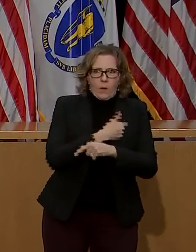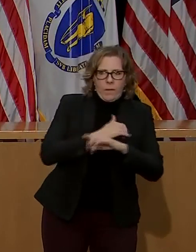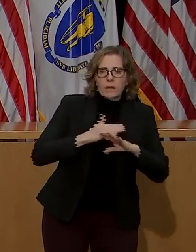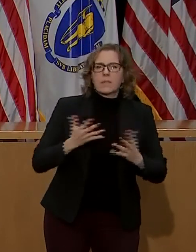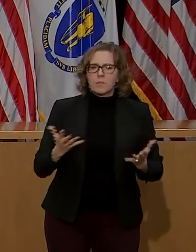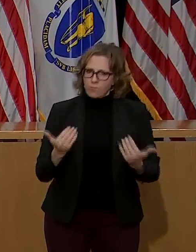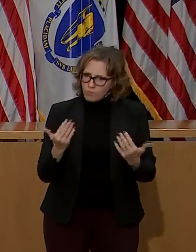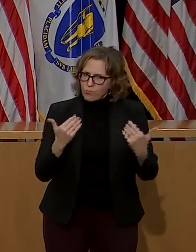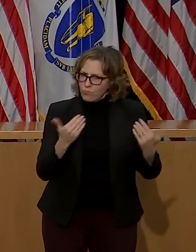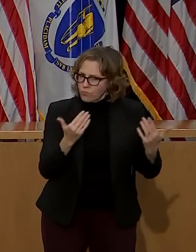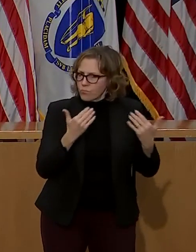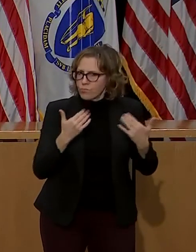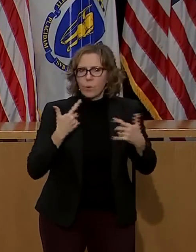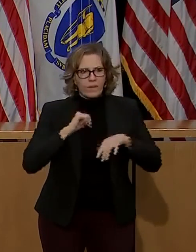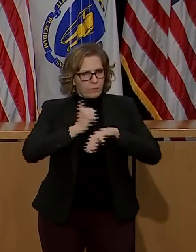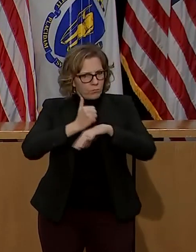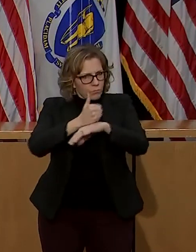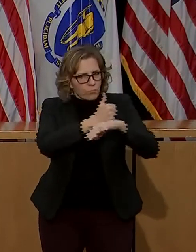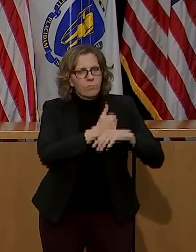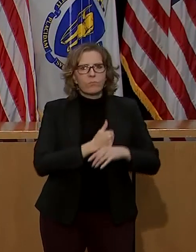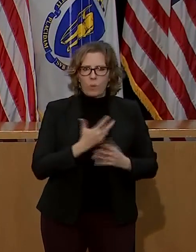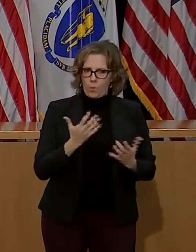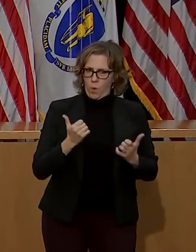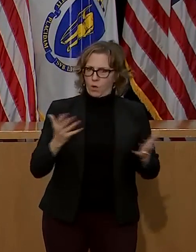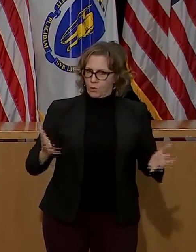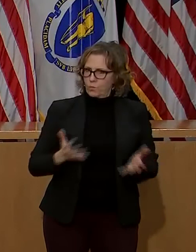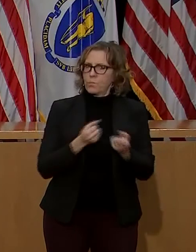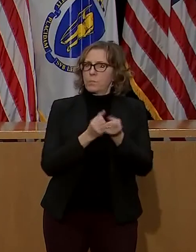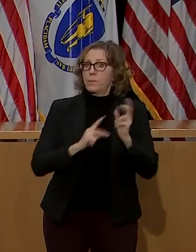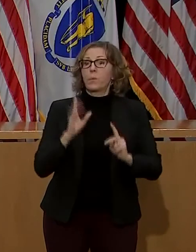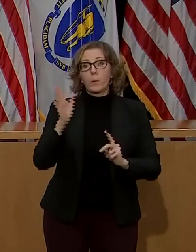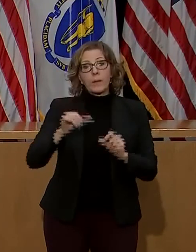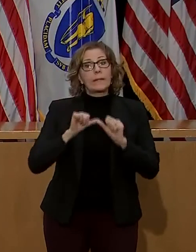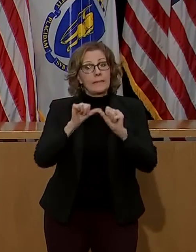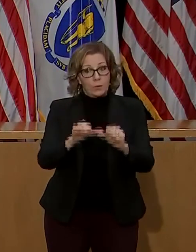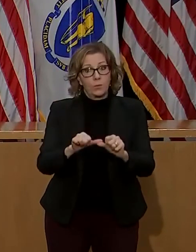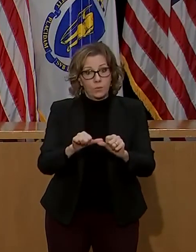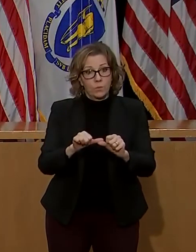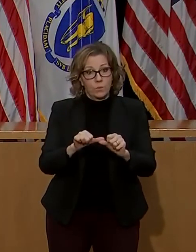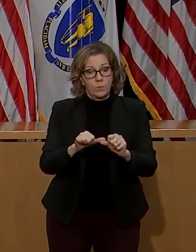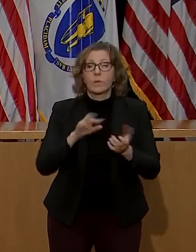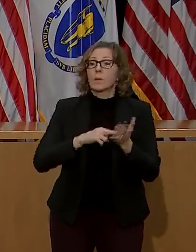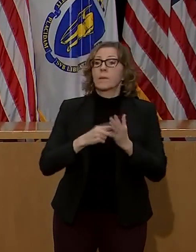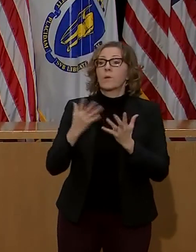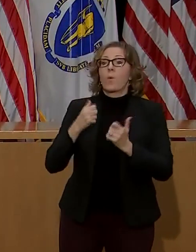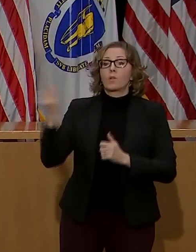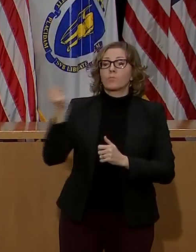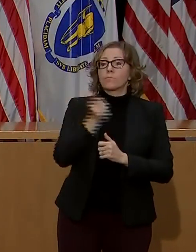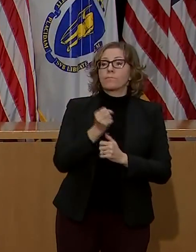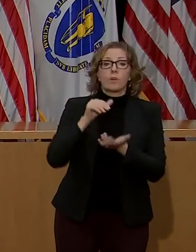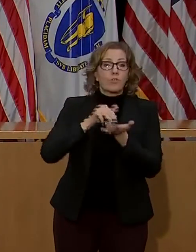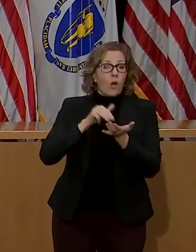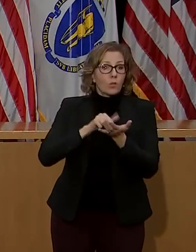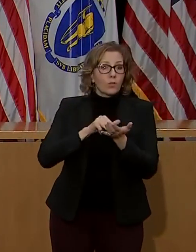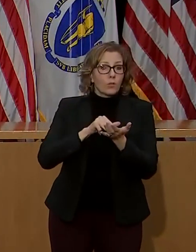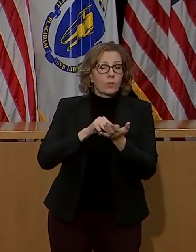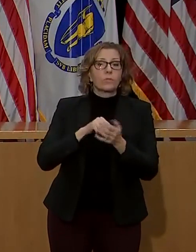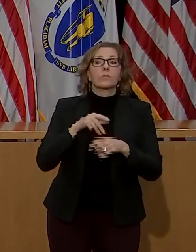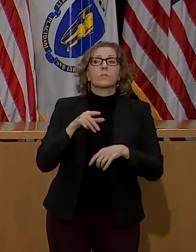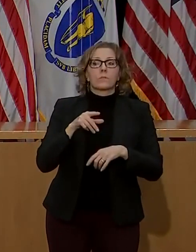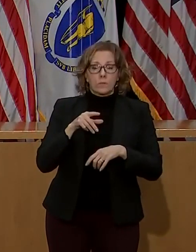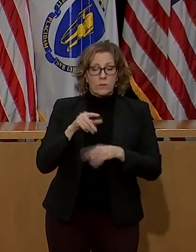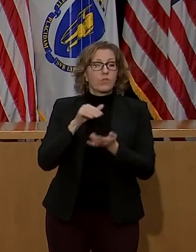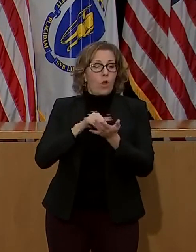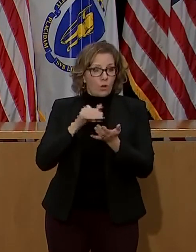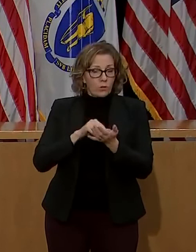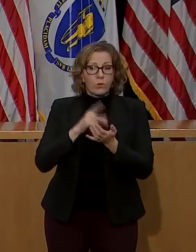about life post-pandemic. That will include using doctors who, as we know from the state and national polls and studies,